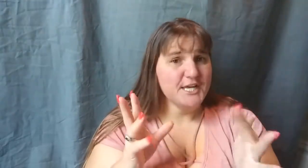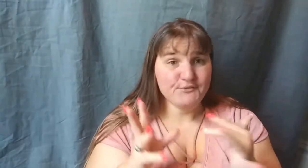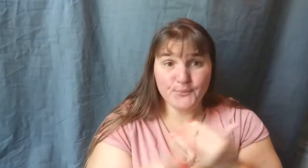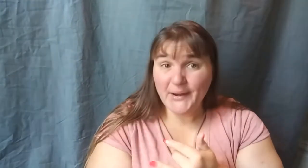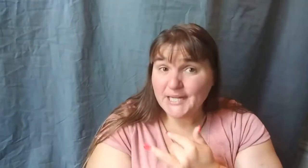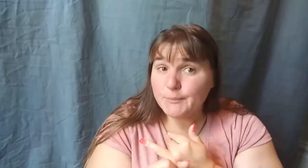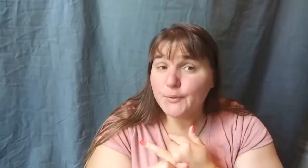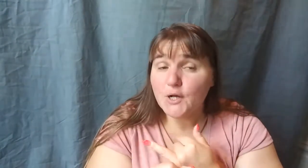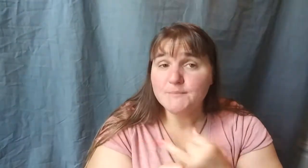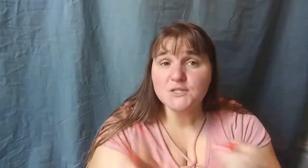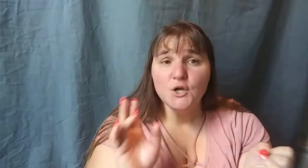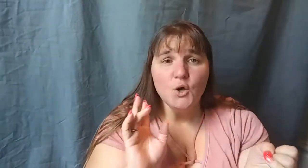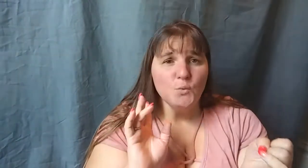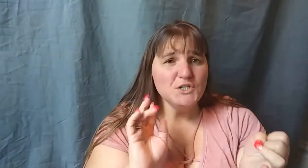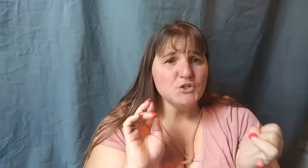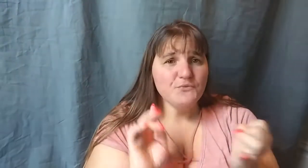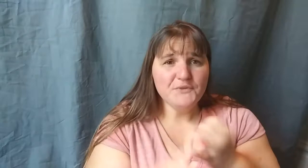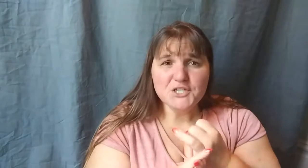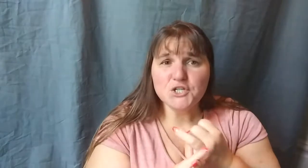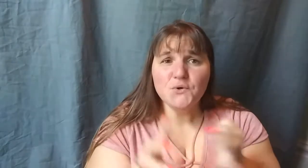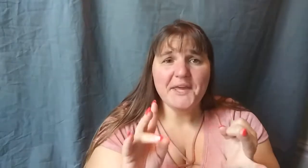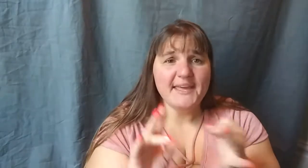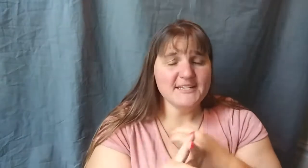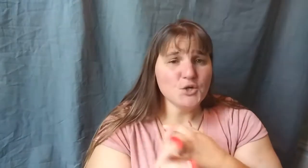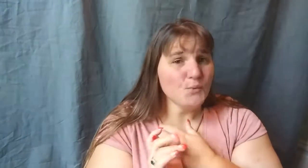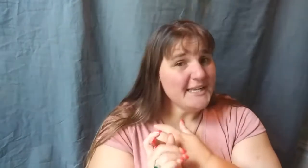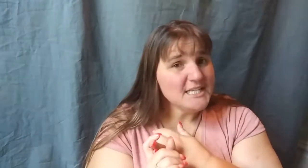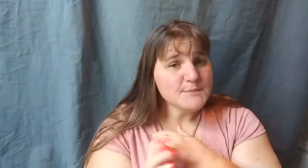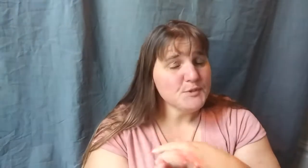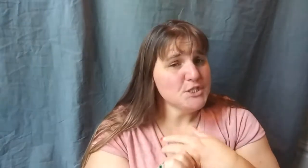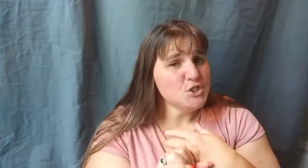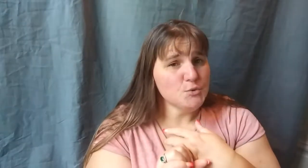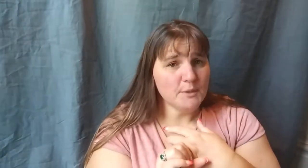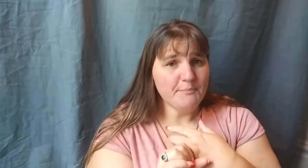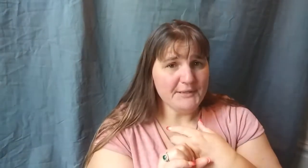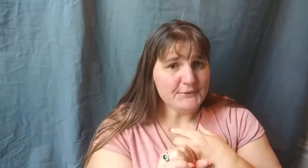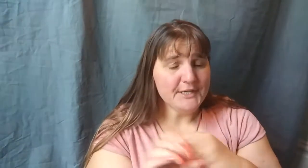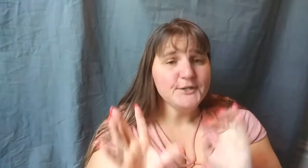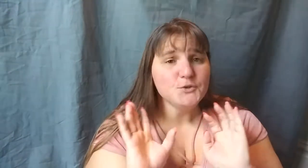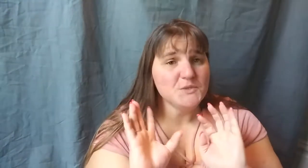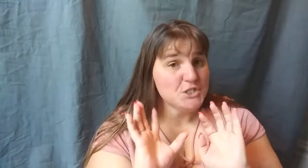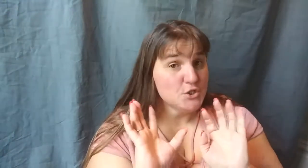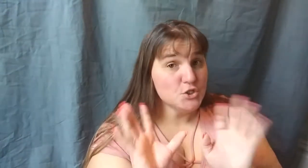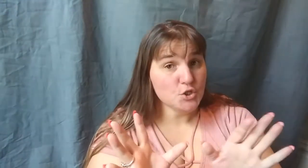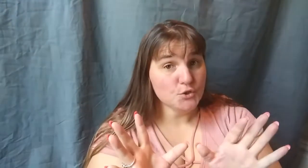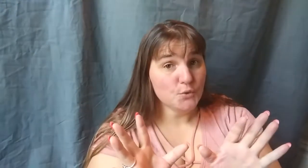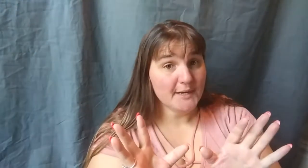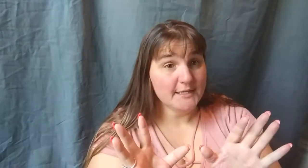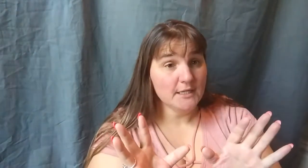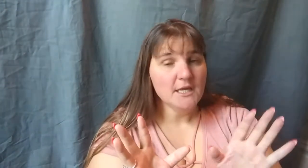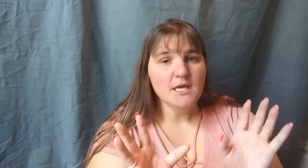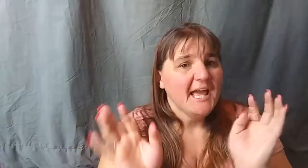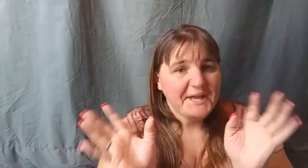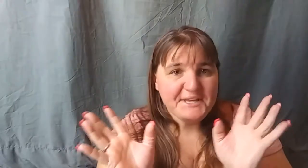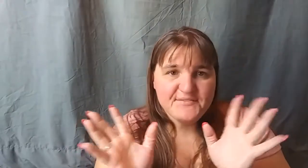have writing prompts which are fictional and writing sprints to a better health which is journal writing. I have